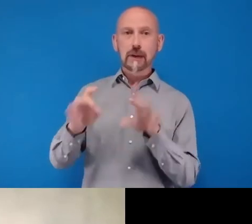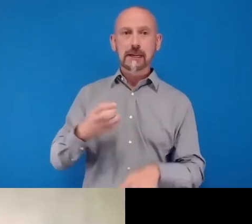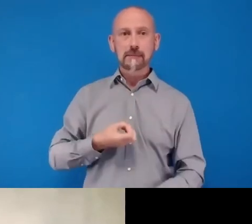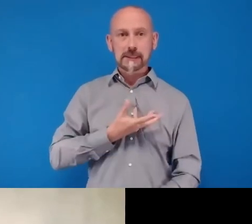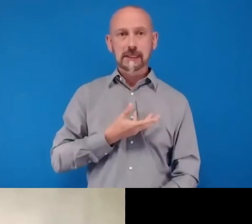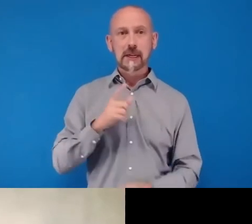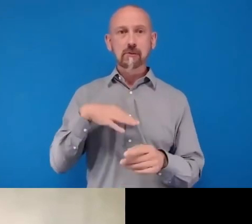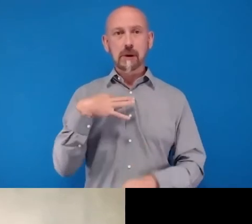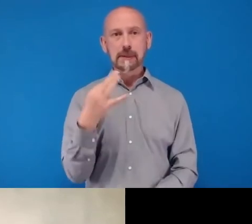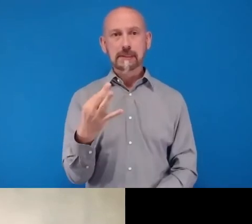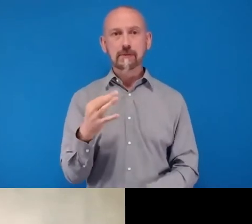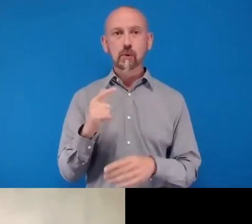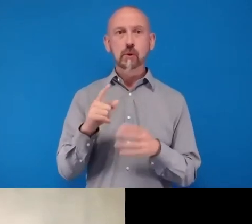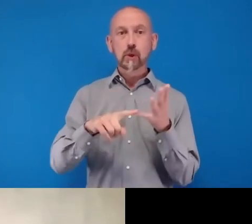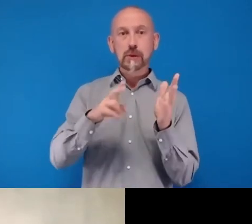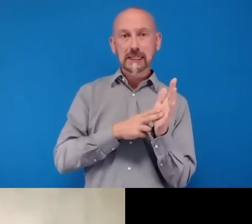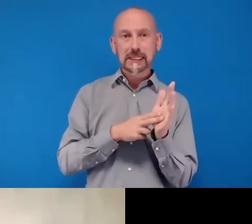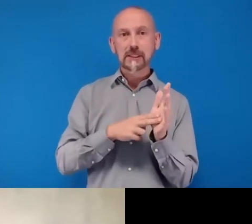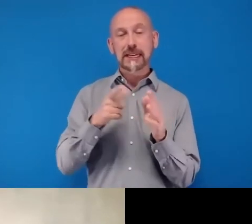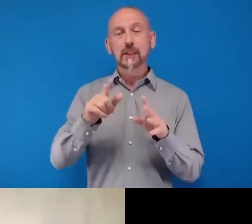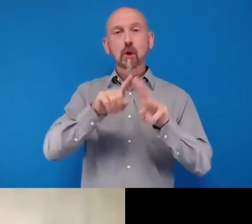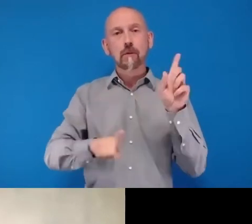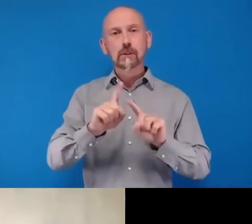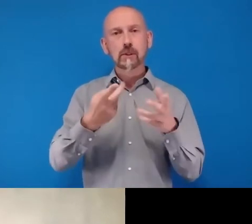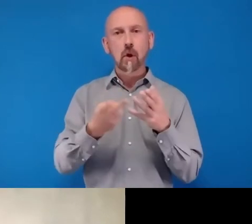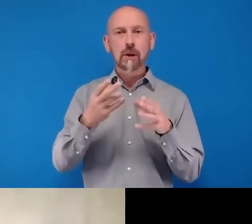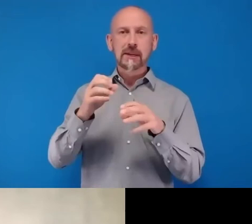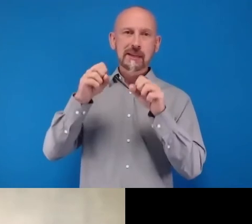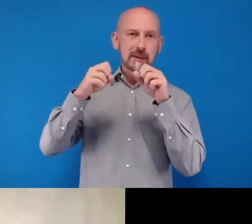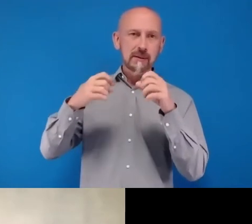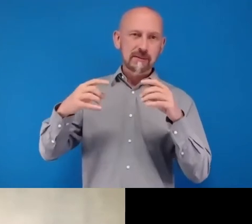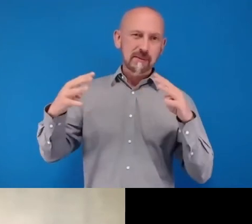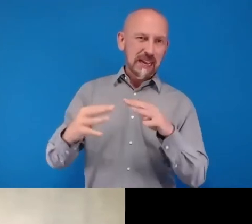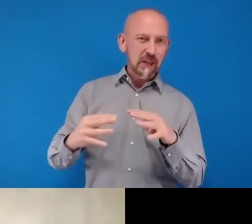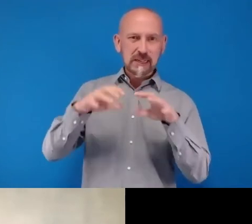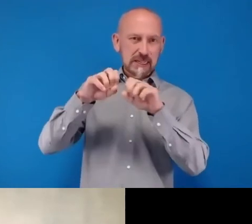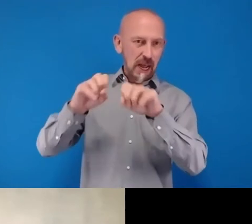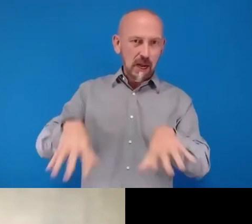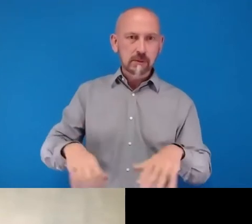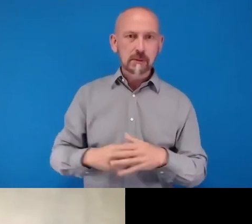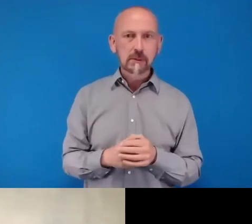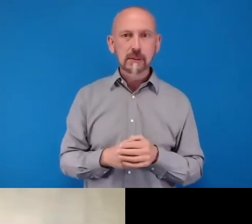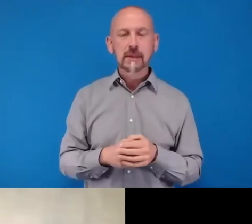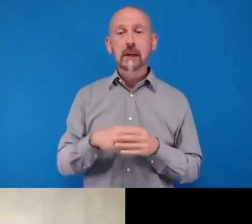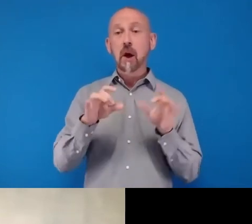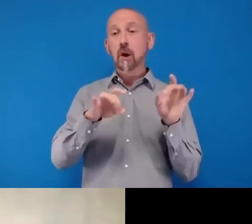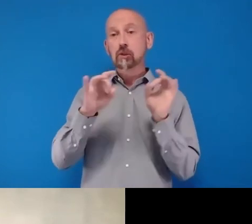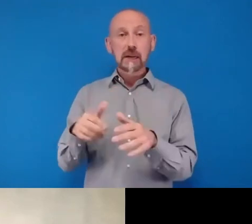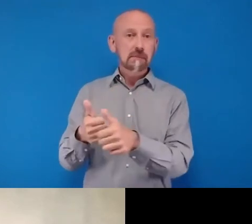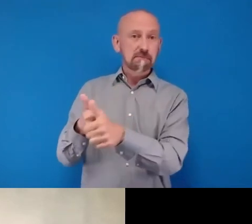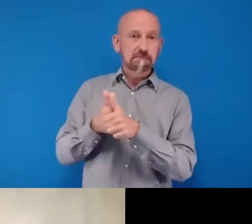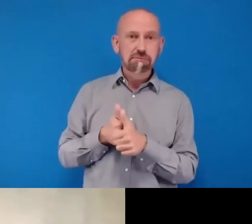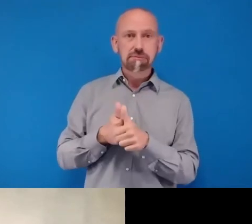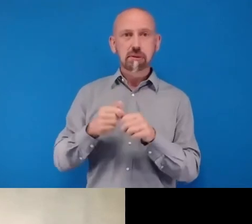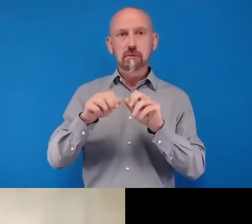Conference on Disarmament to deliver the second keynote. Australia has been such a great friend and leader in global